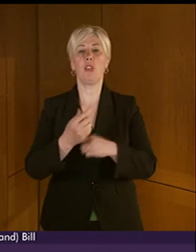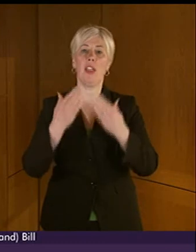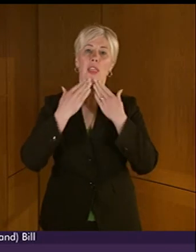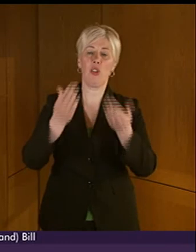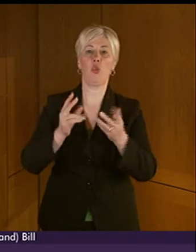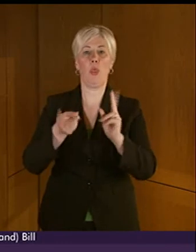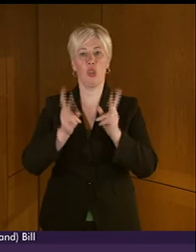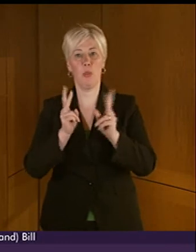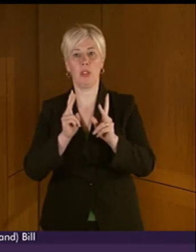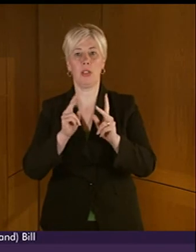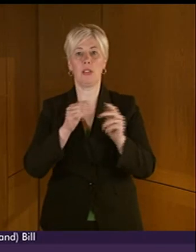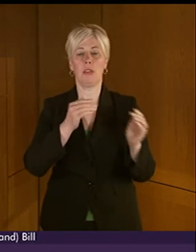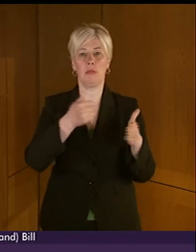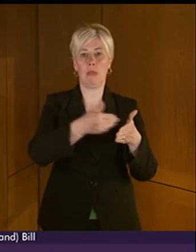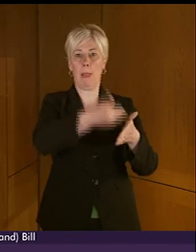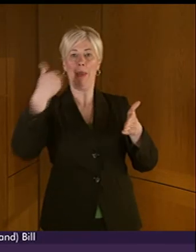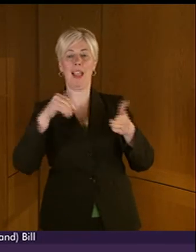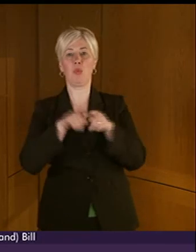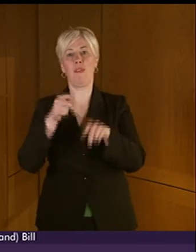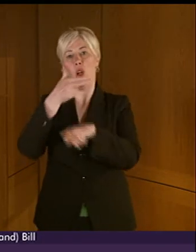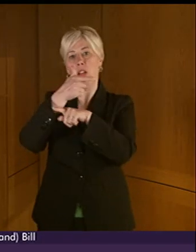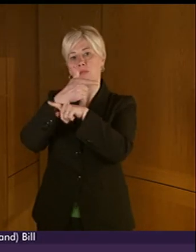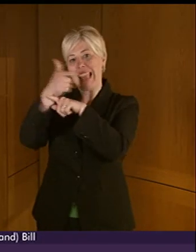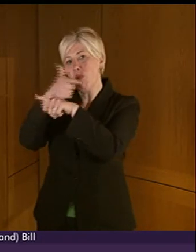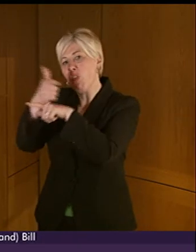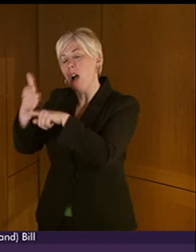and the camera operator as well